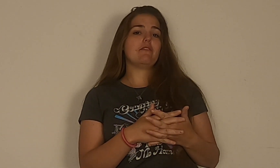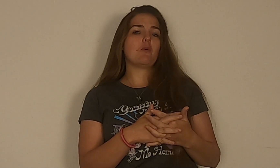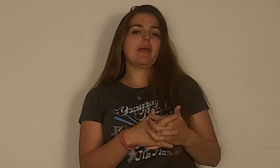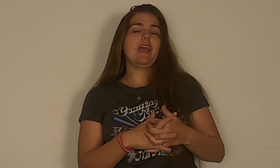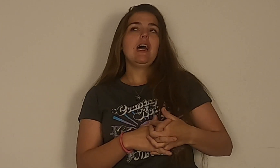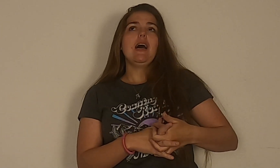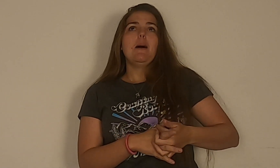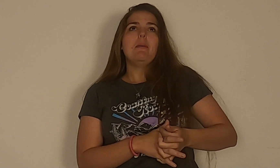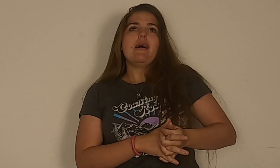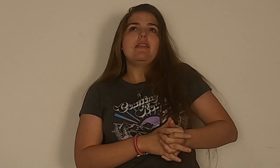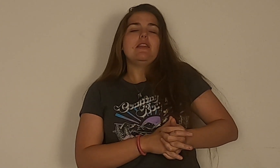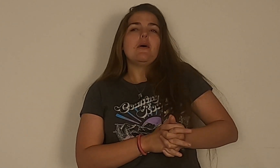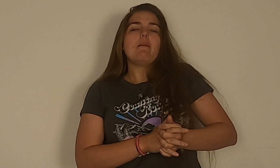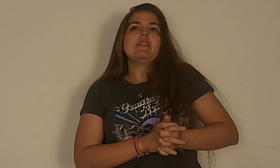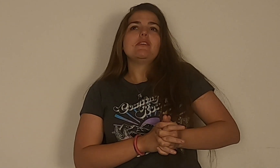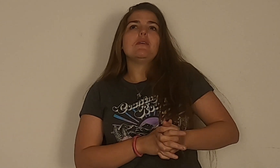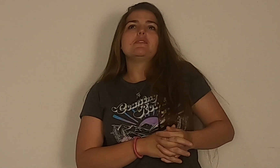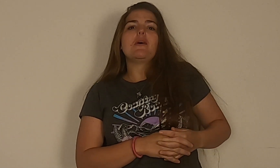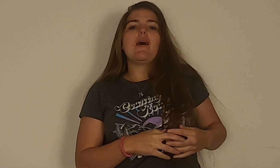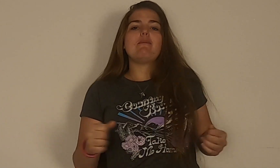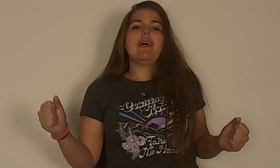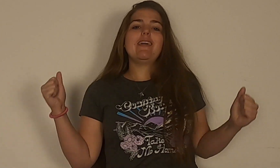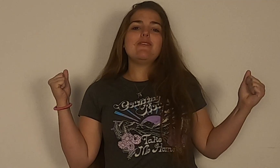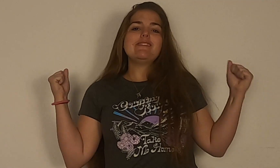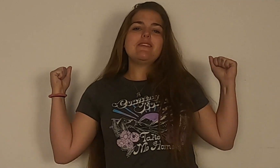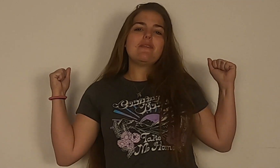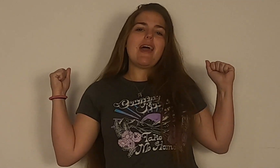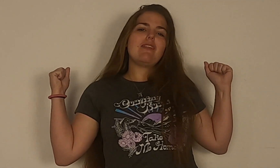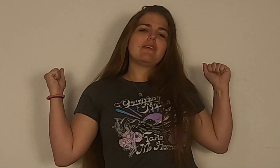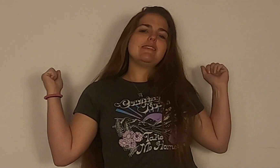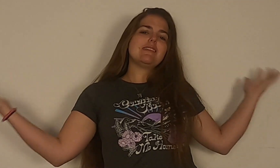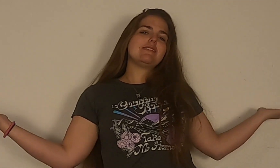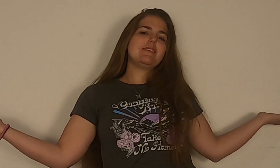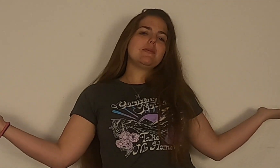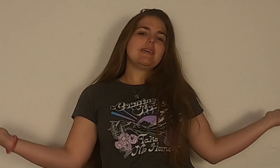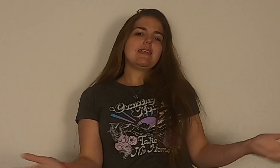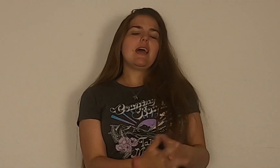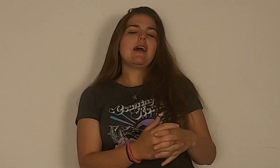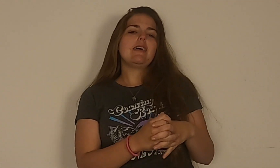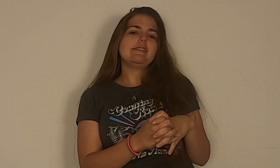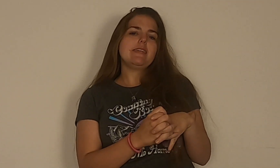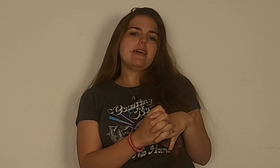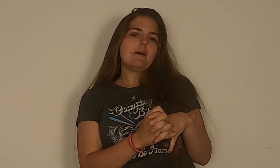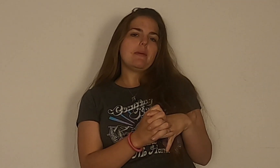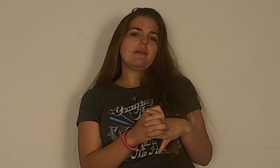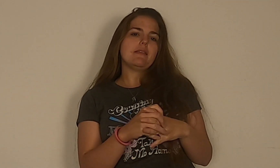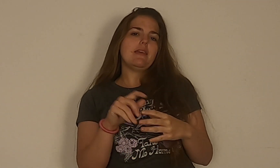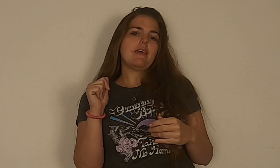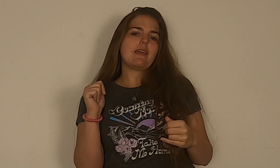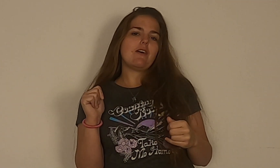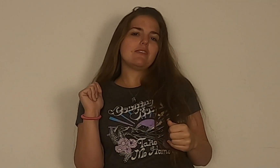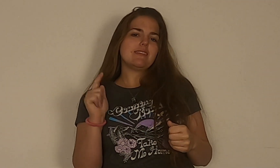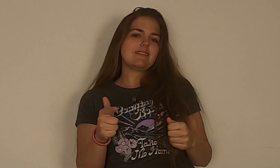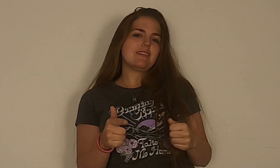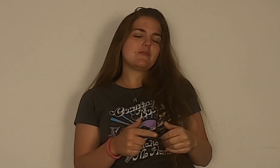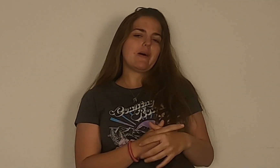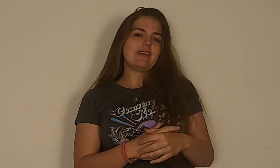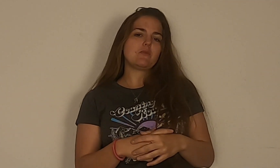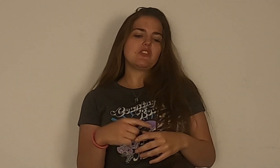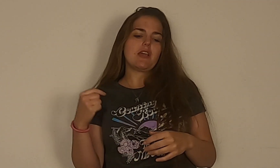good for me. But you know I'm an adult so I'm like zero calories let's do it and yeah apparently they can cause insulin spikes which